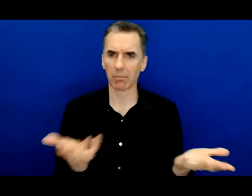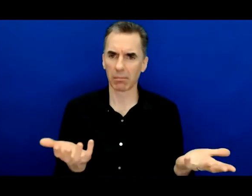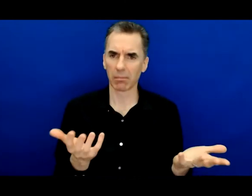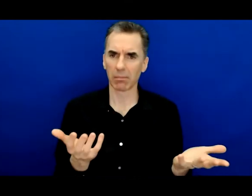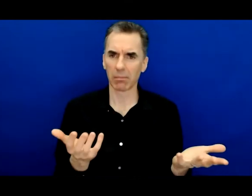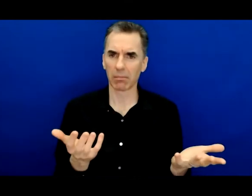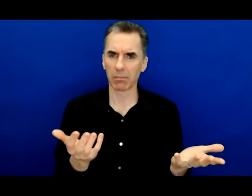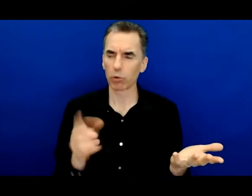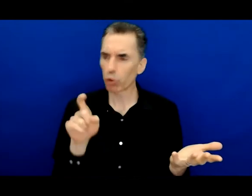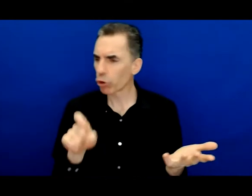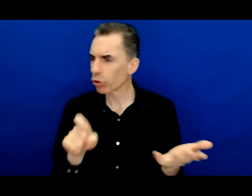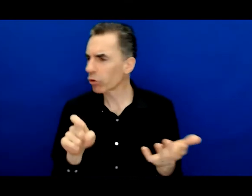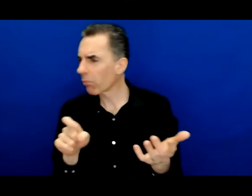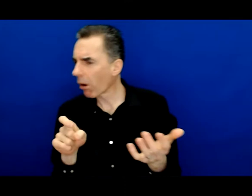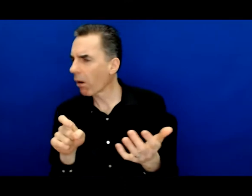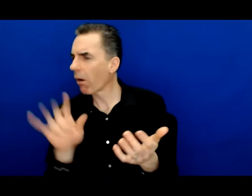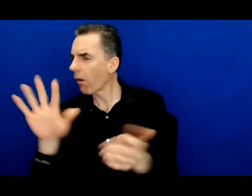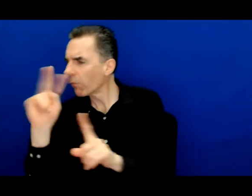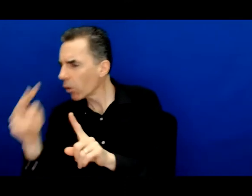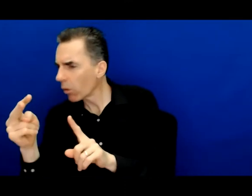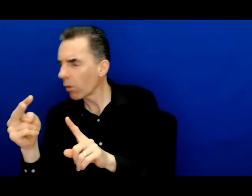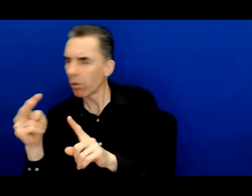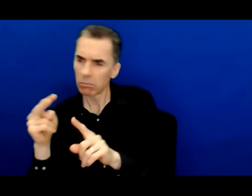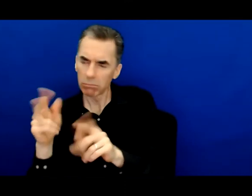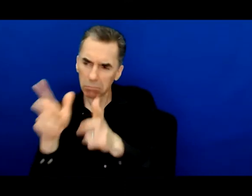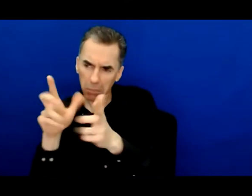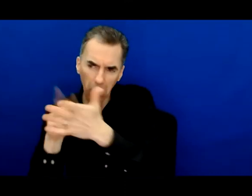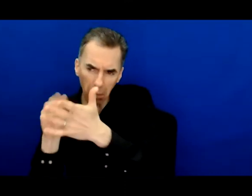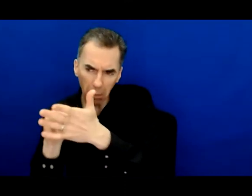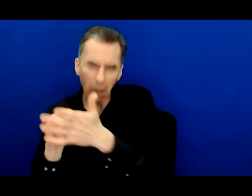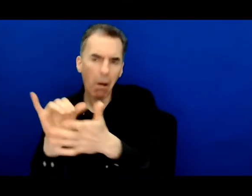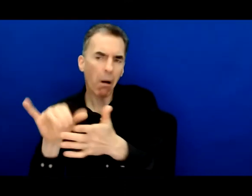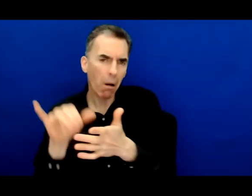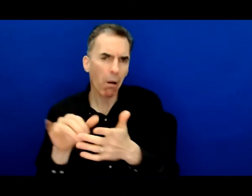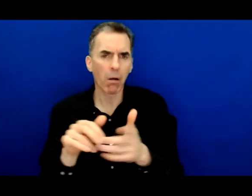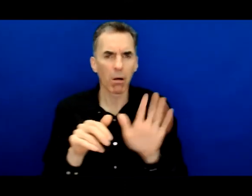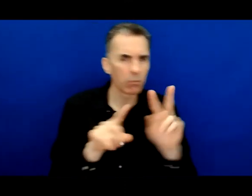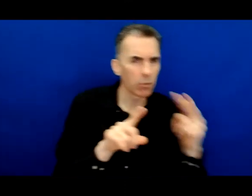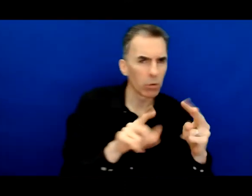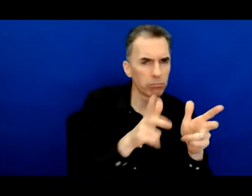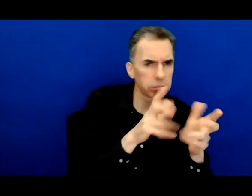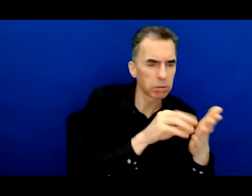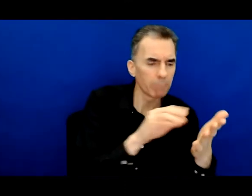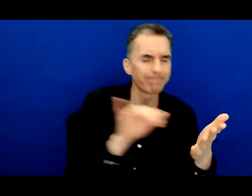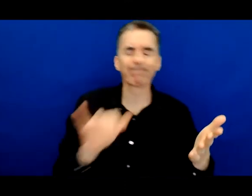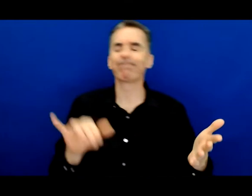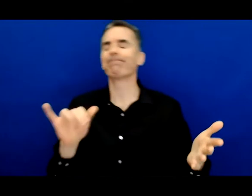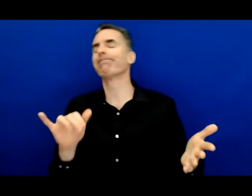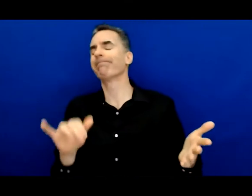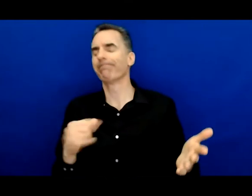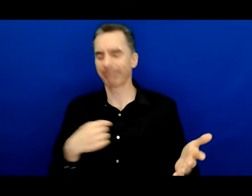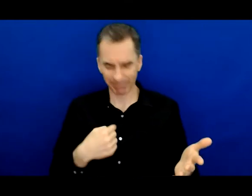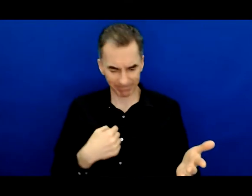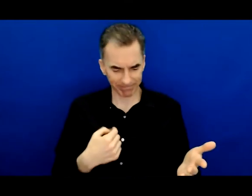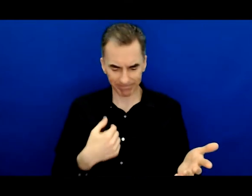for us to learn from each other and recognize something in someone else that reminds you of your own humanity your own fallibility your